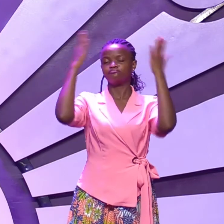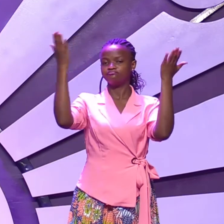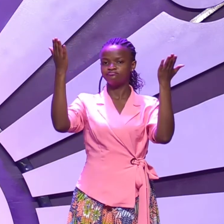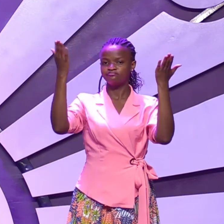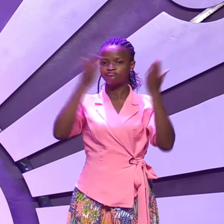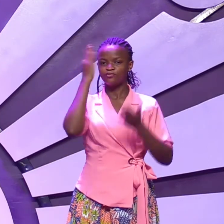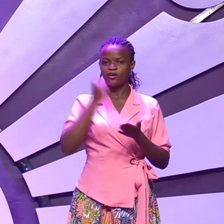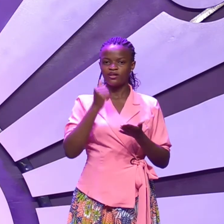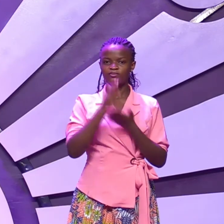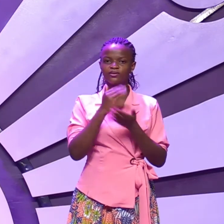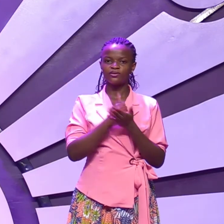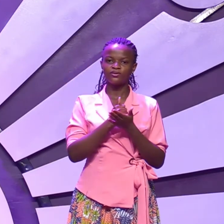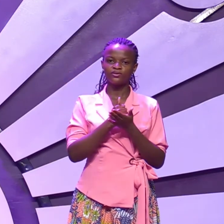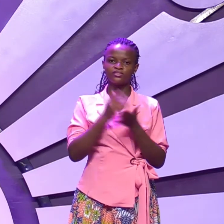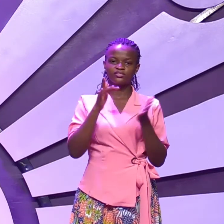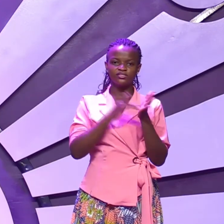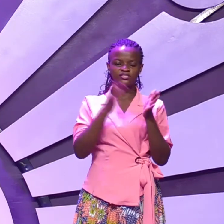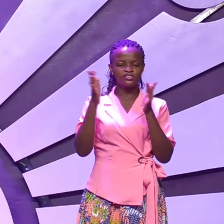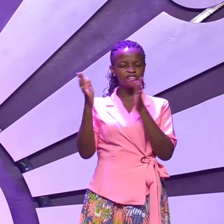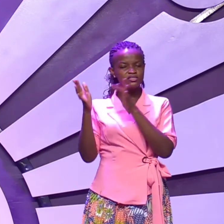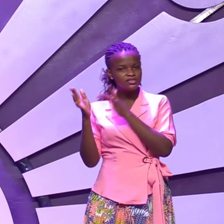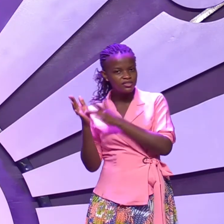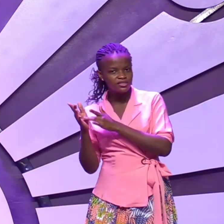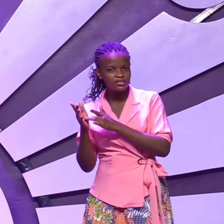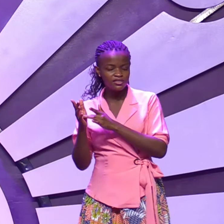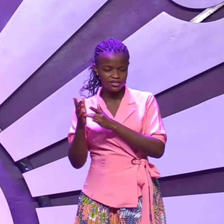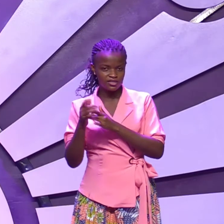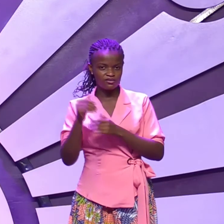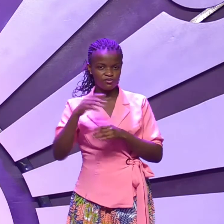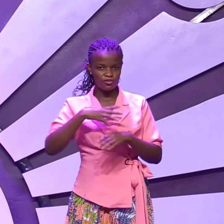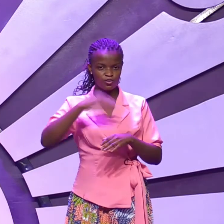because Jesus went up to the mountain of transfiguration